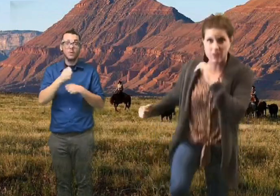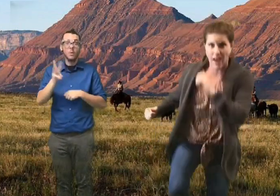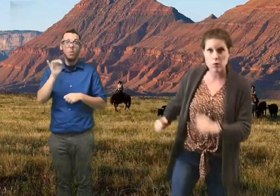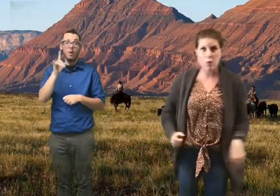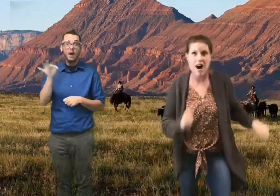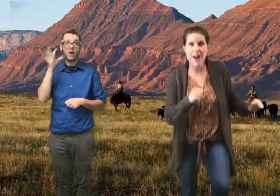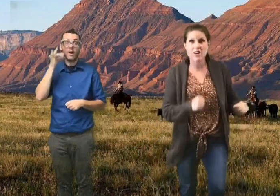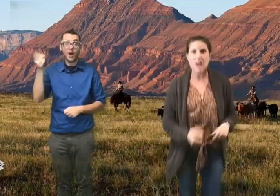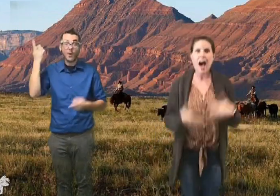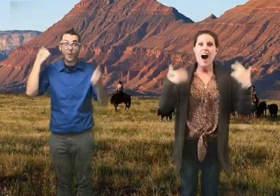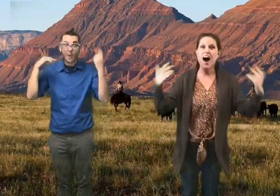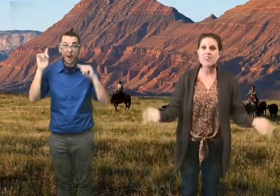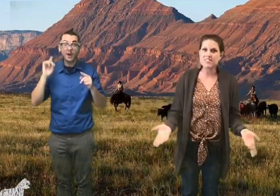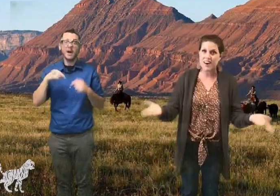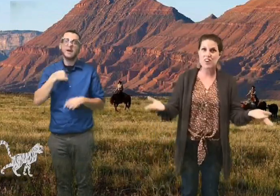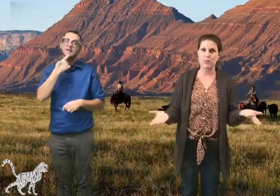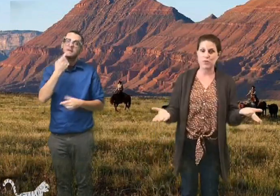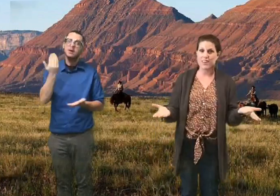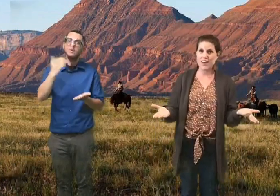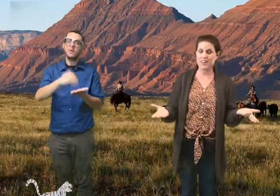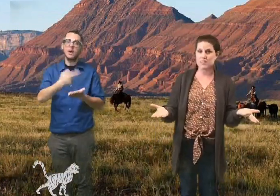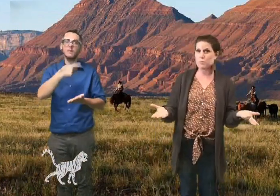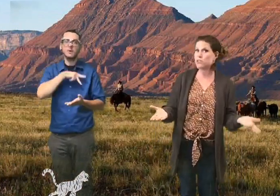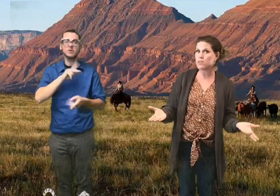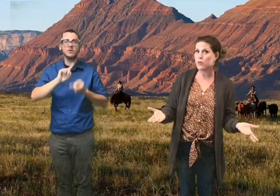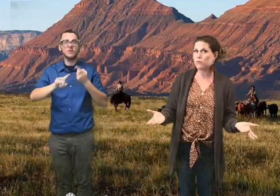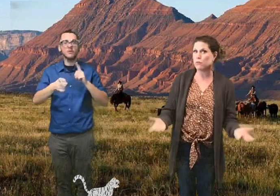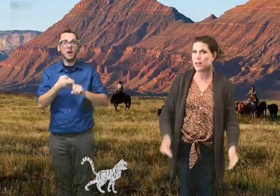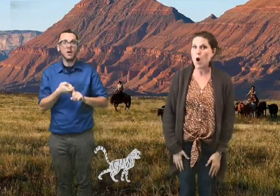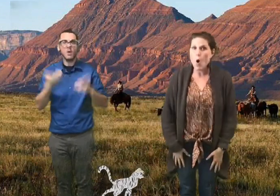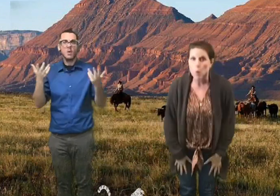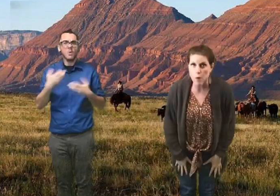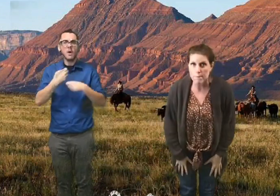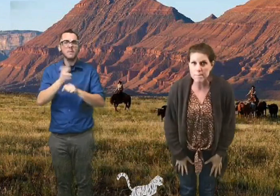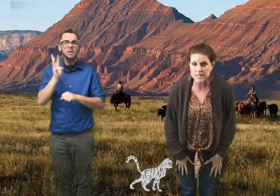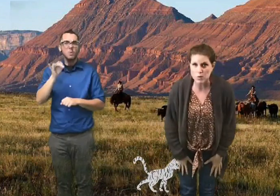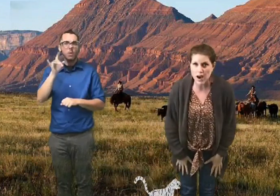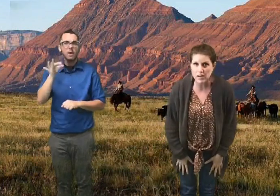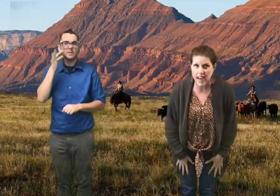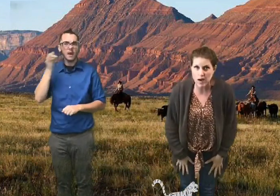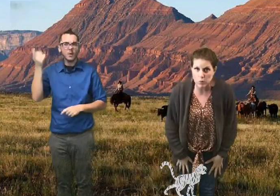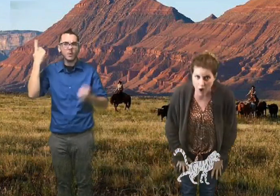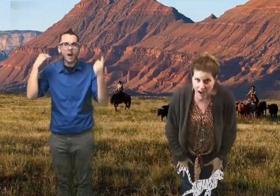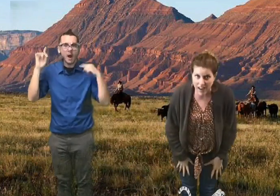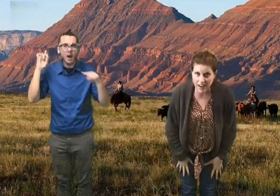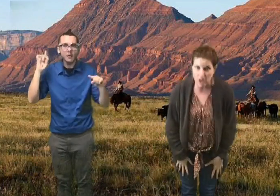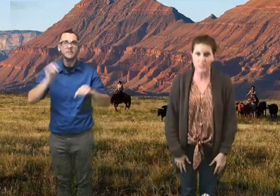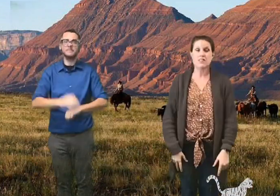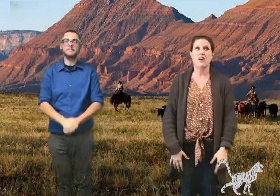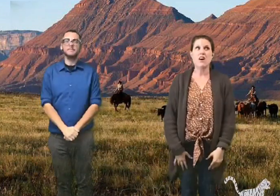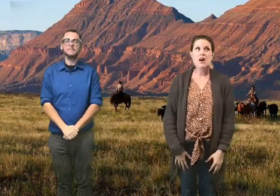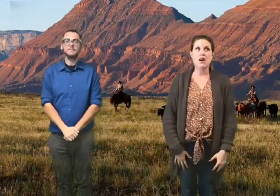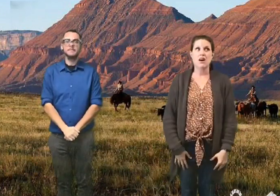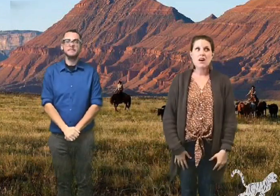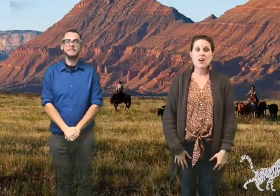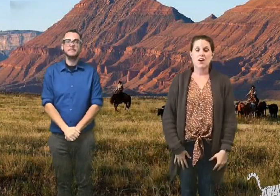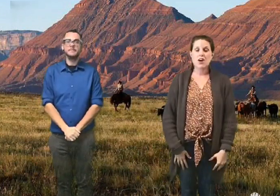makes a wildcat wild. I'll tell you again as a personal friend what makes a wildcat wild.